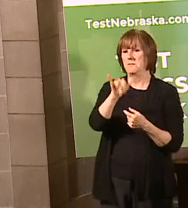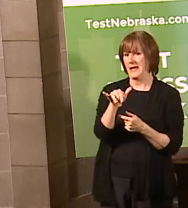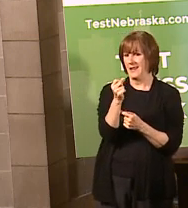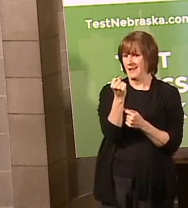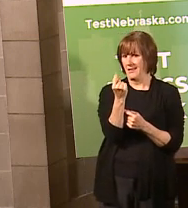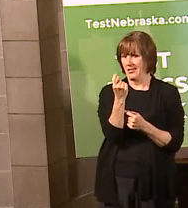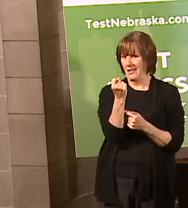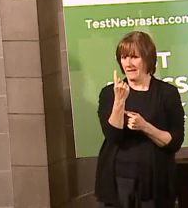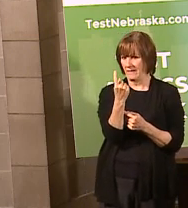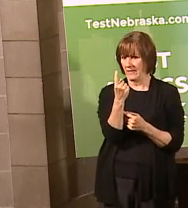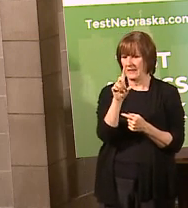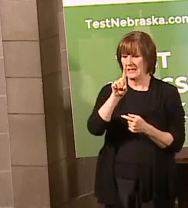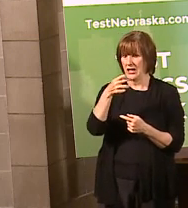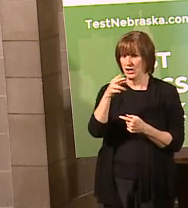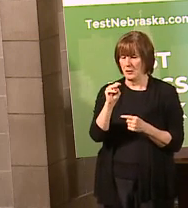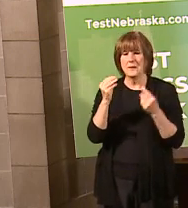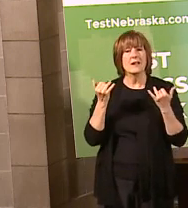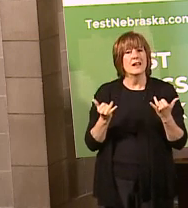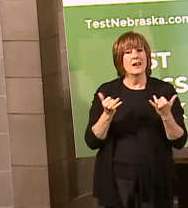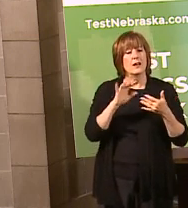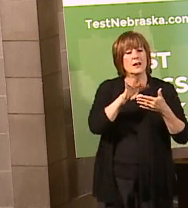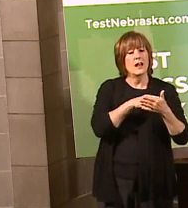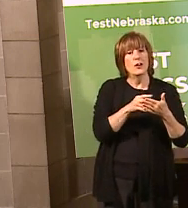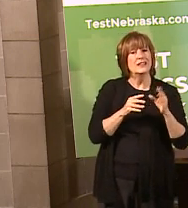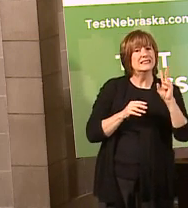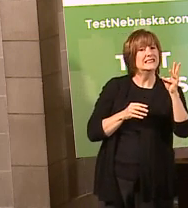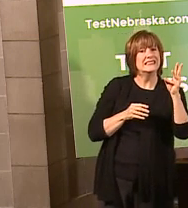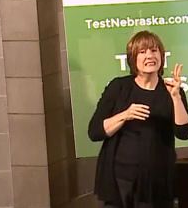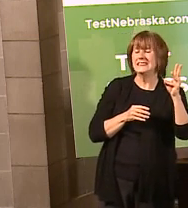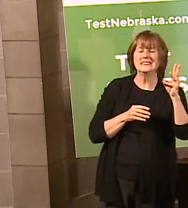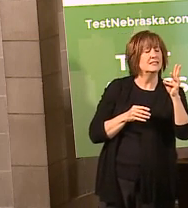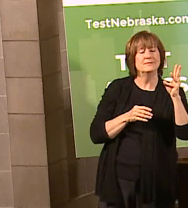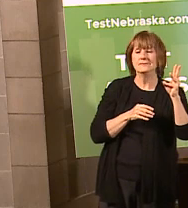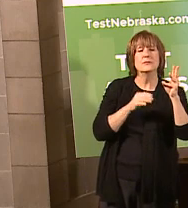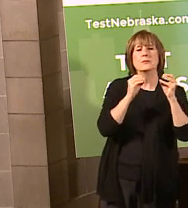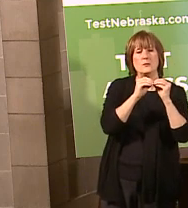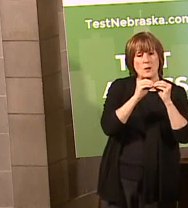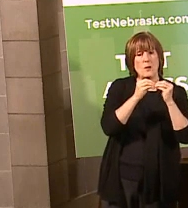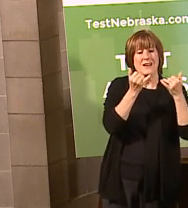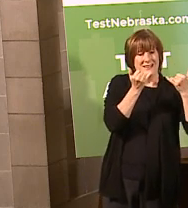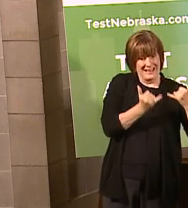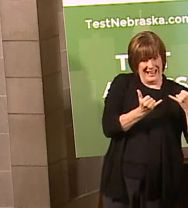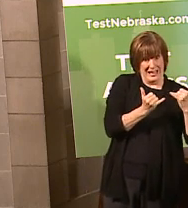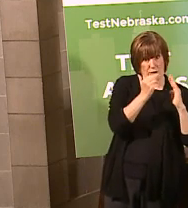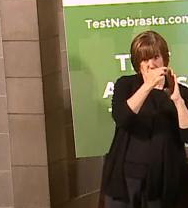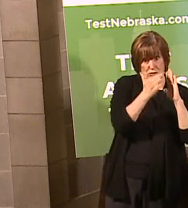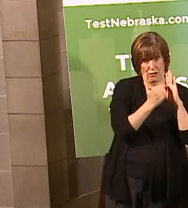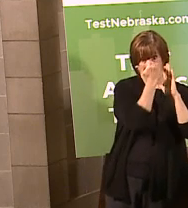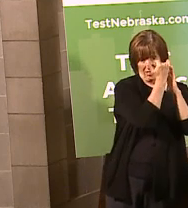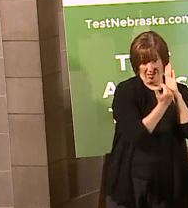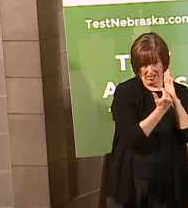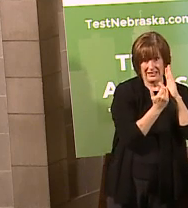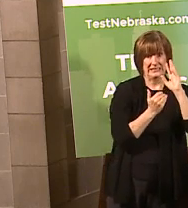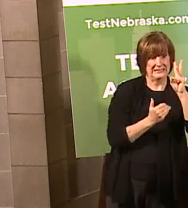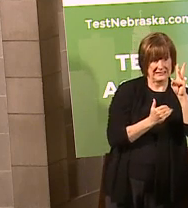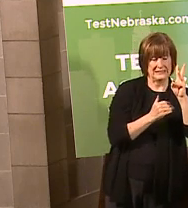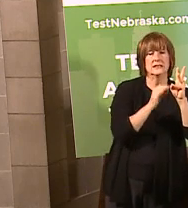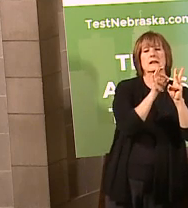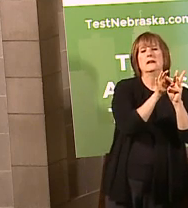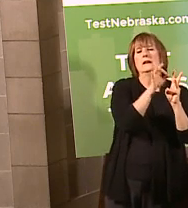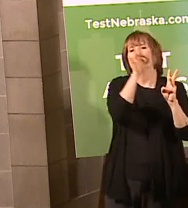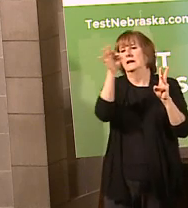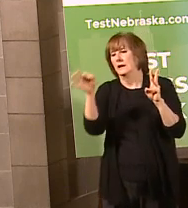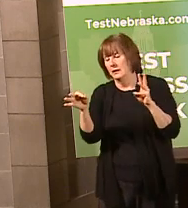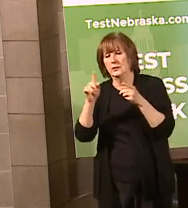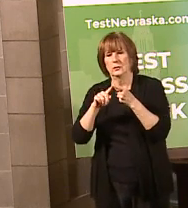new DHM. So they're currently scheduled through the 6th. We're going to extend their current DHM from the 6th through the 10th, so under